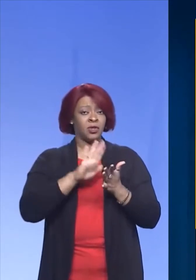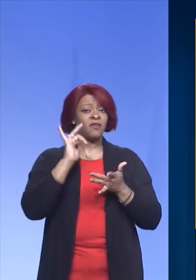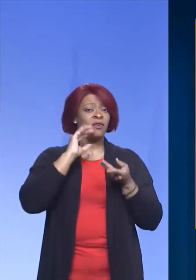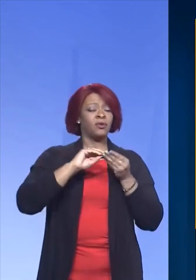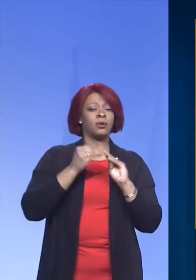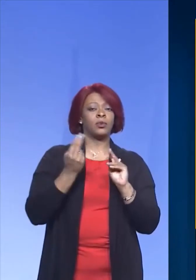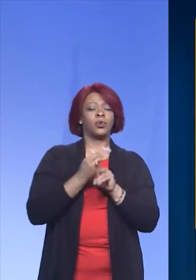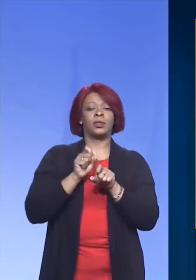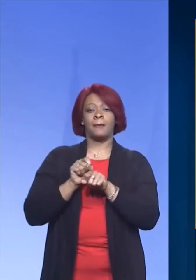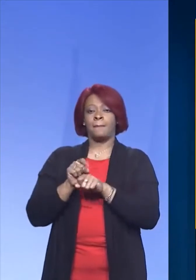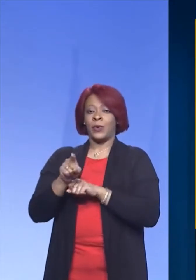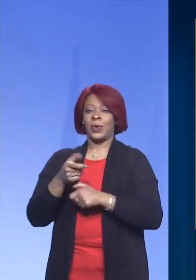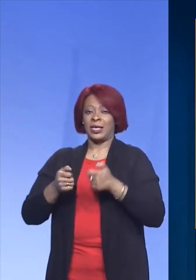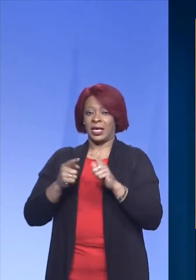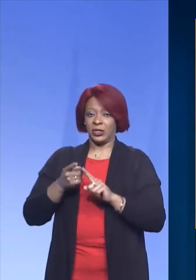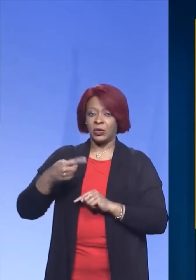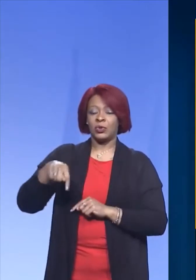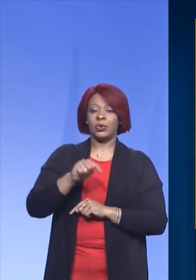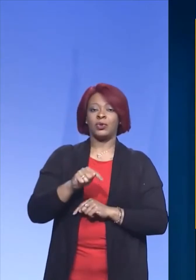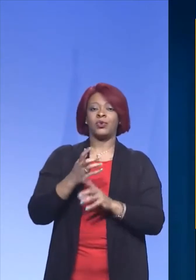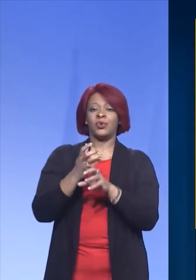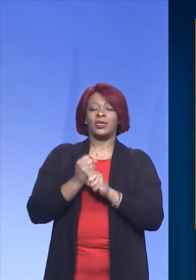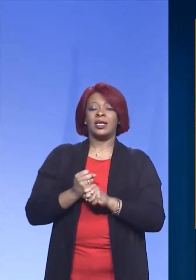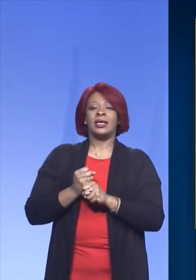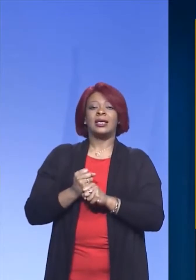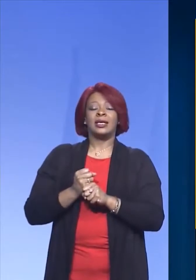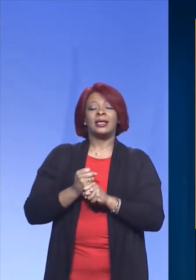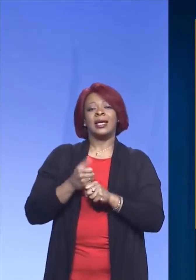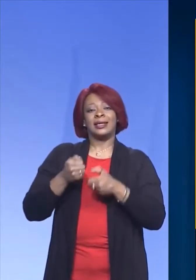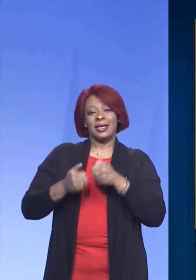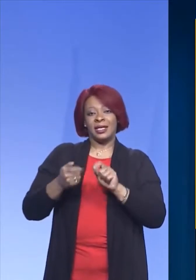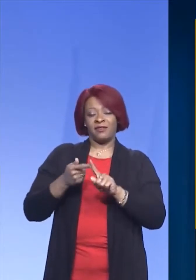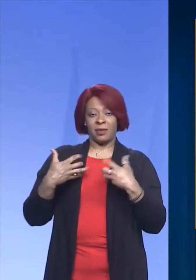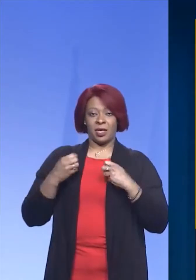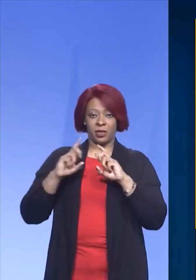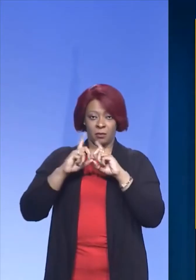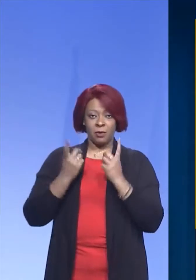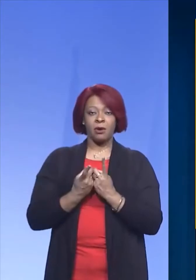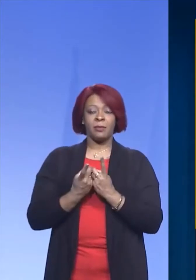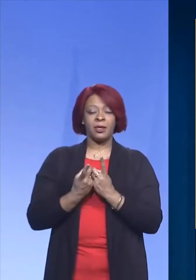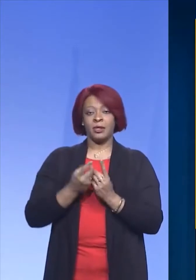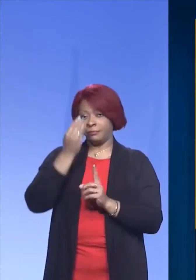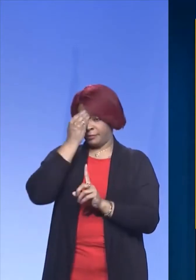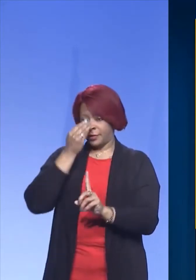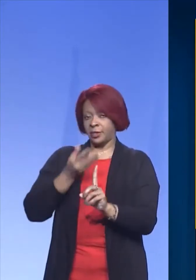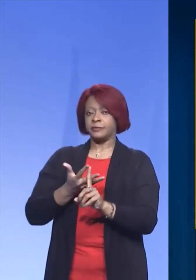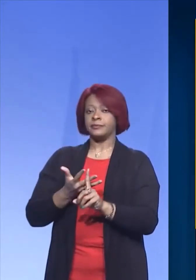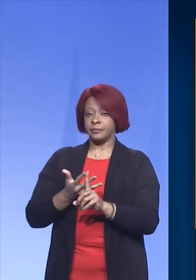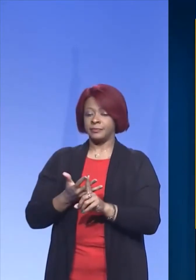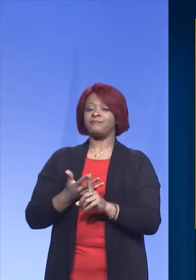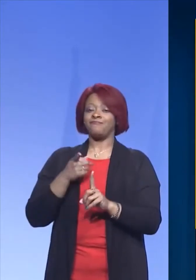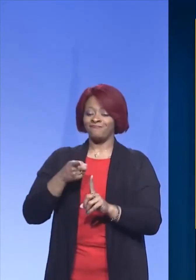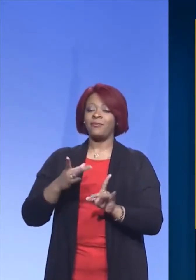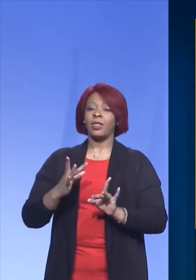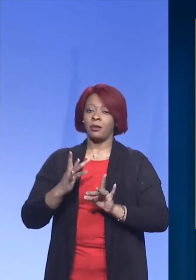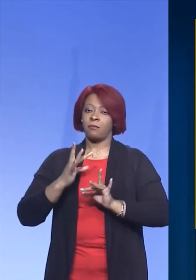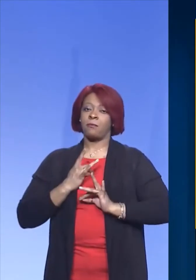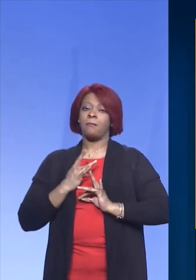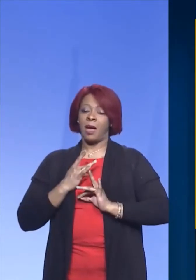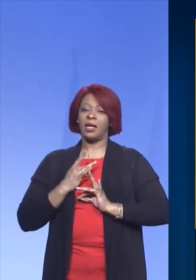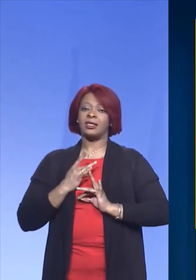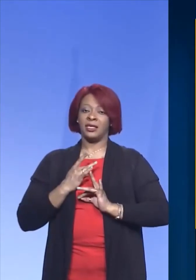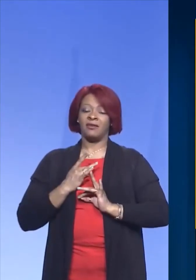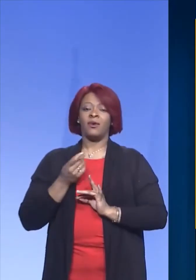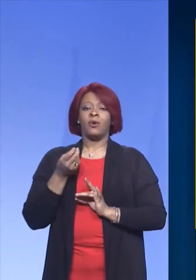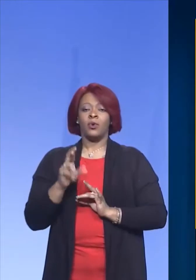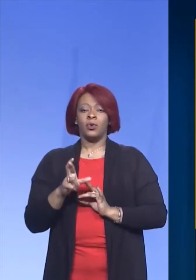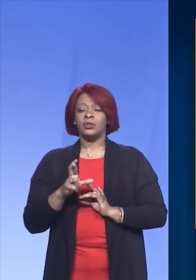use to send a text will receive a text from the health department telling them that they have tested positive for